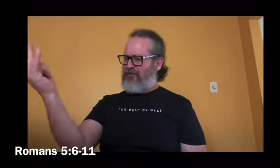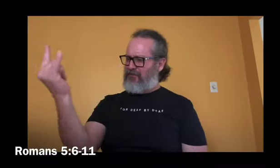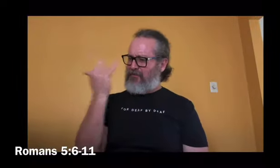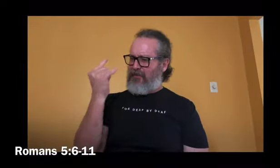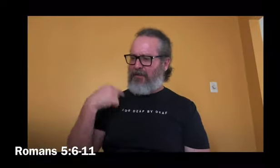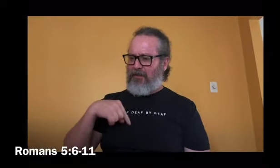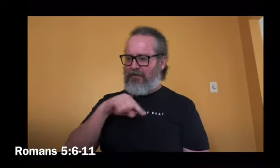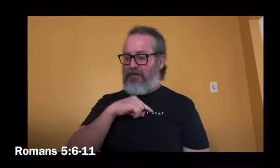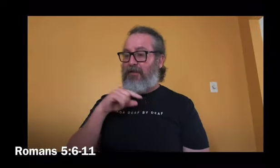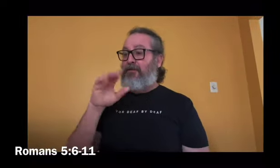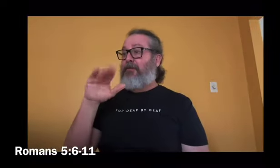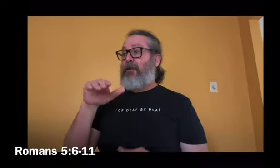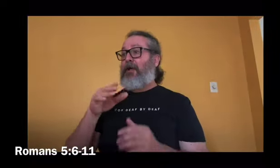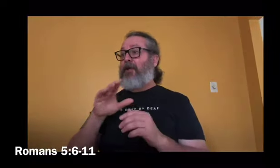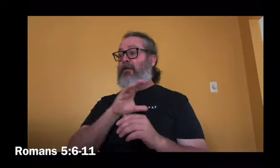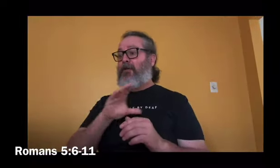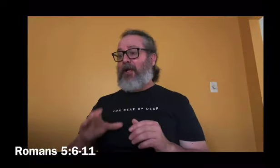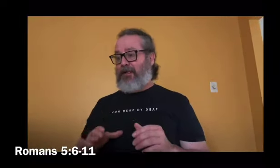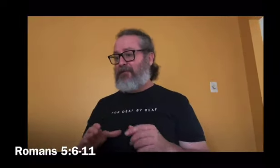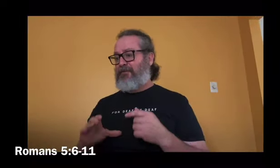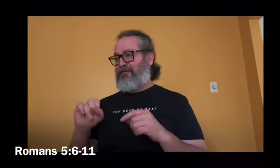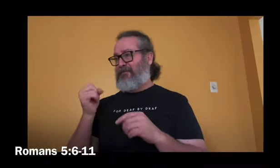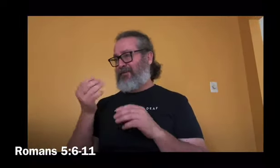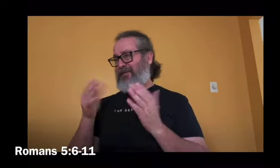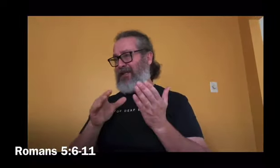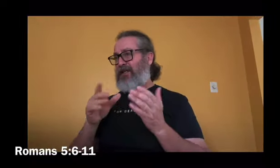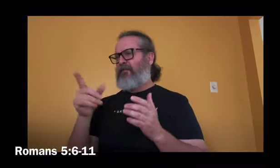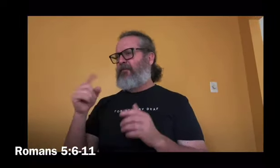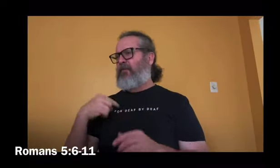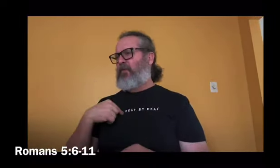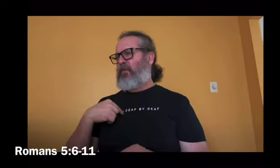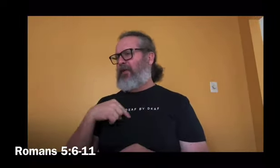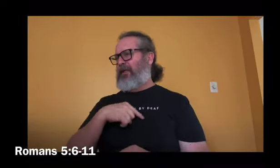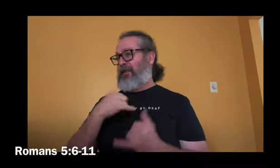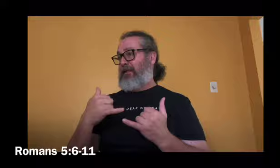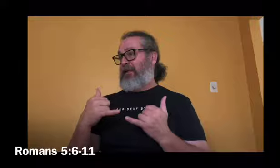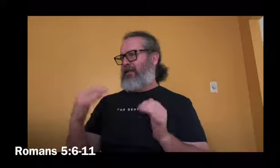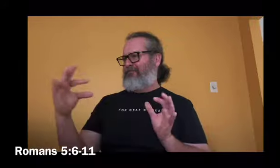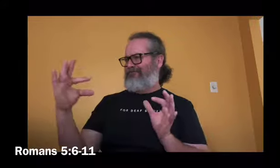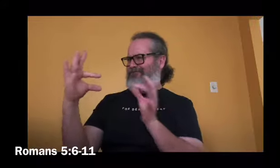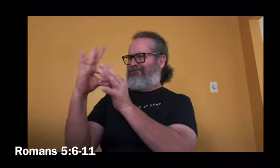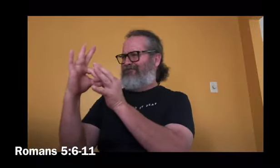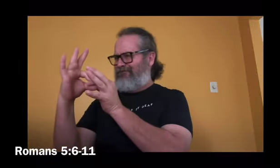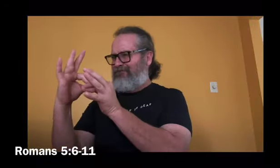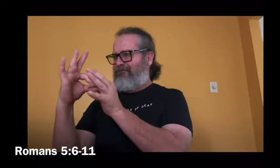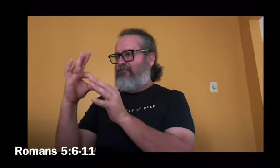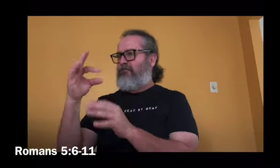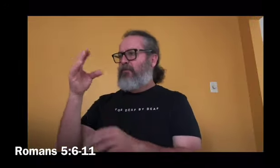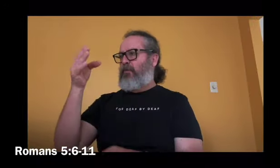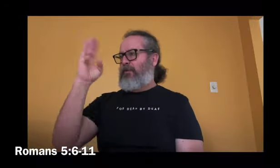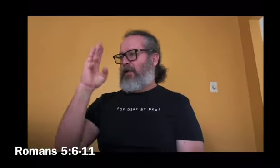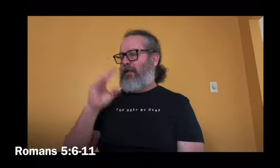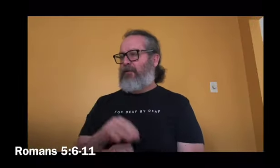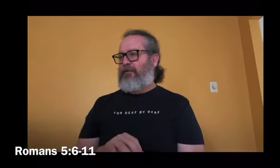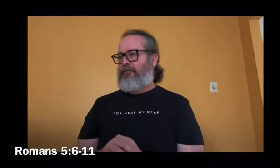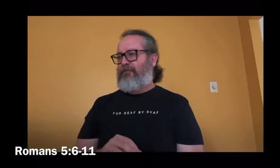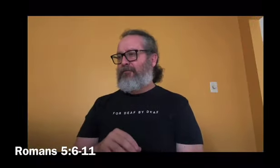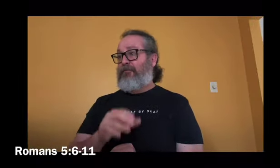us, and that while we were still sinners, Christ died for us, how much more then,